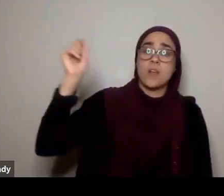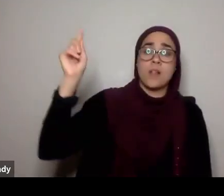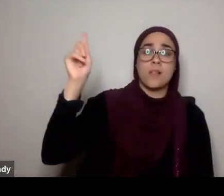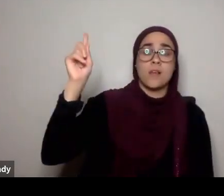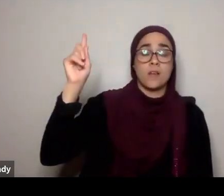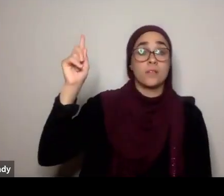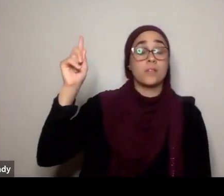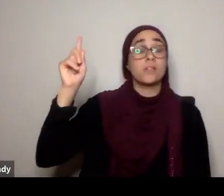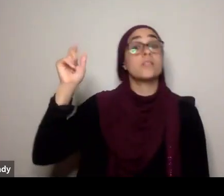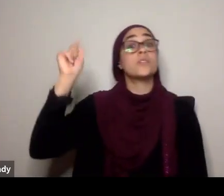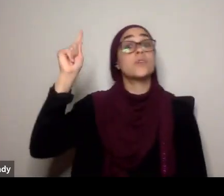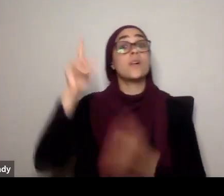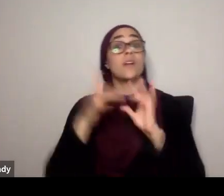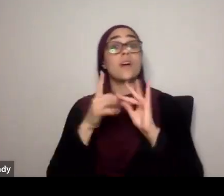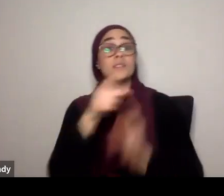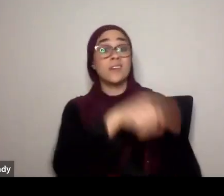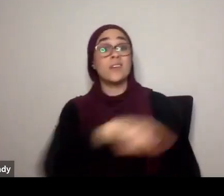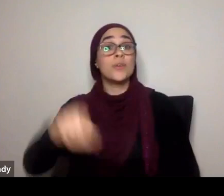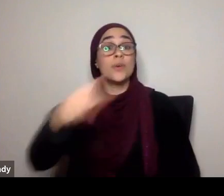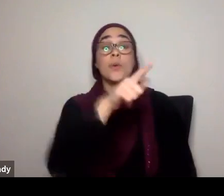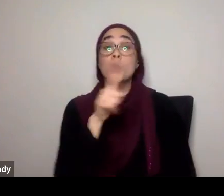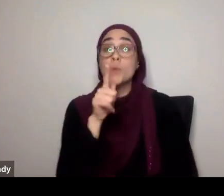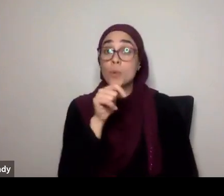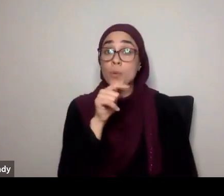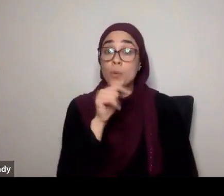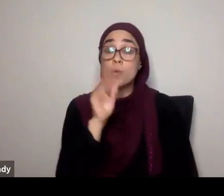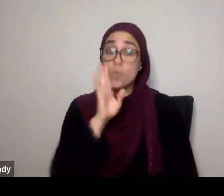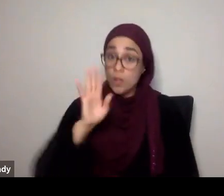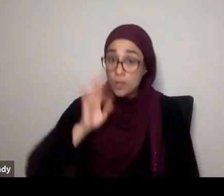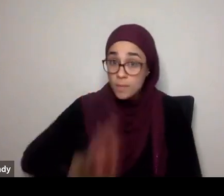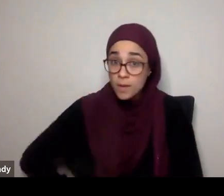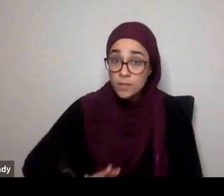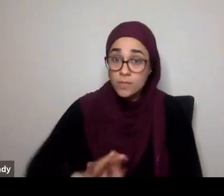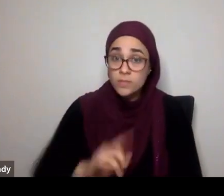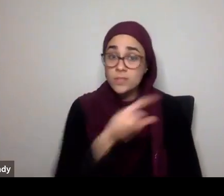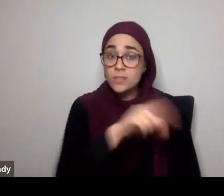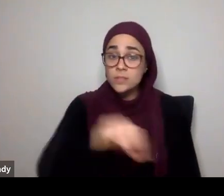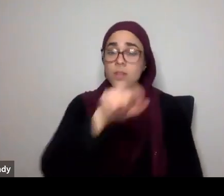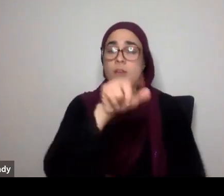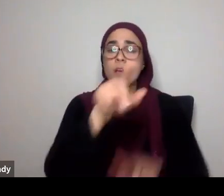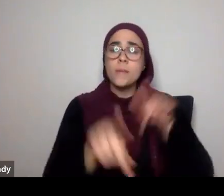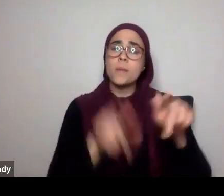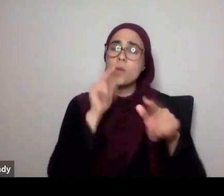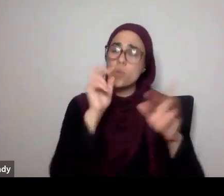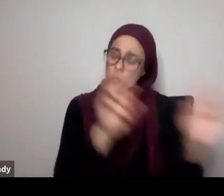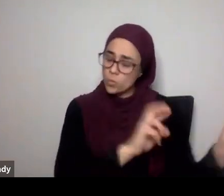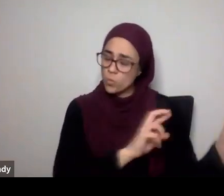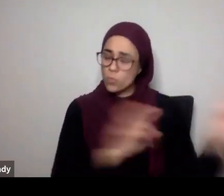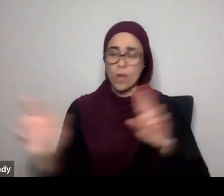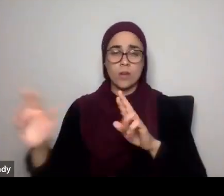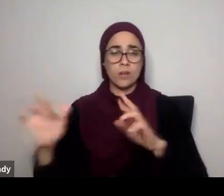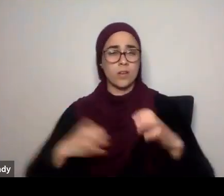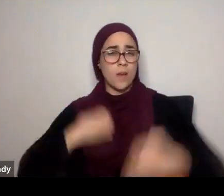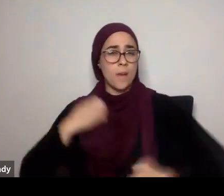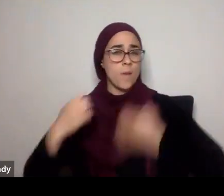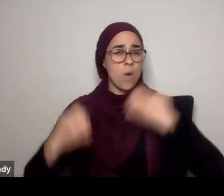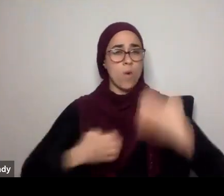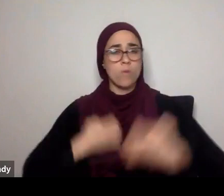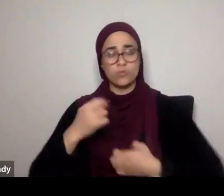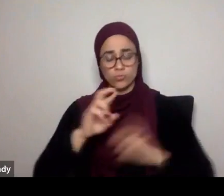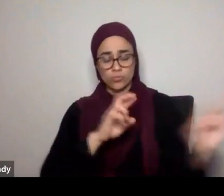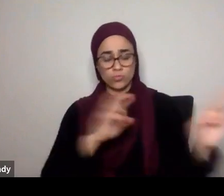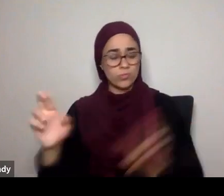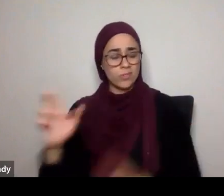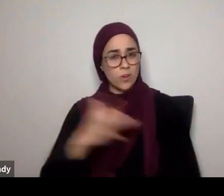who's going to remember, the one who's going to actually, benefit from the reminder, is the one who's ready, emotionally, ready, mindful,